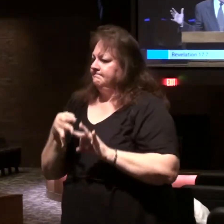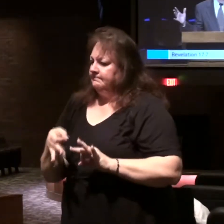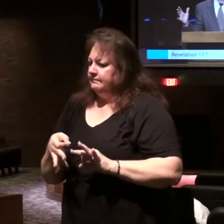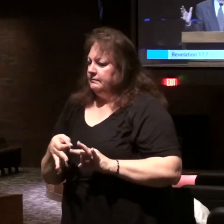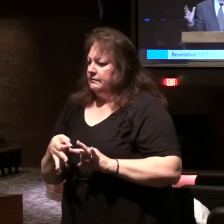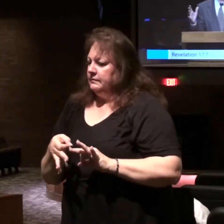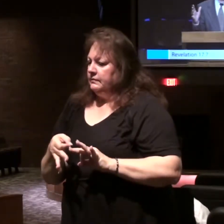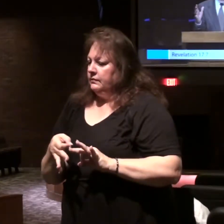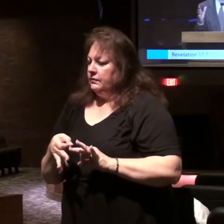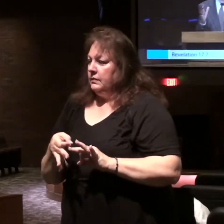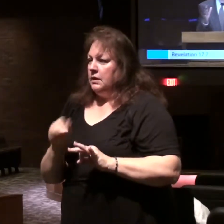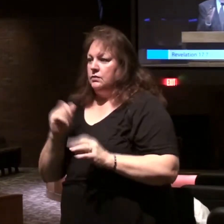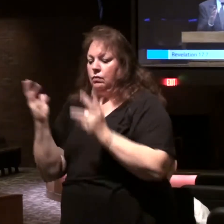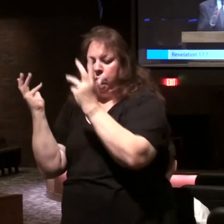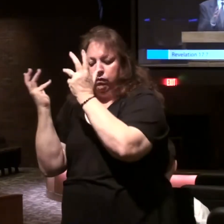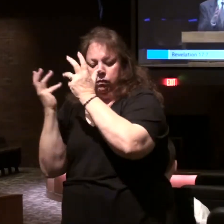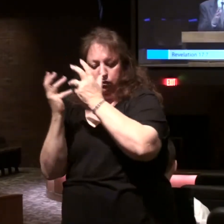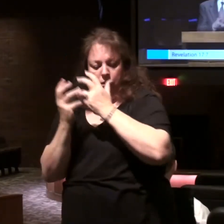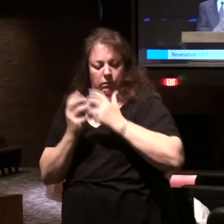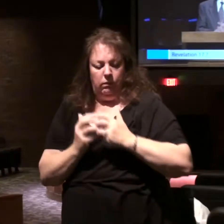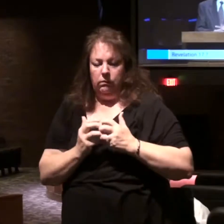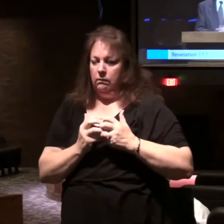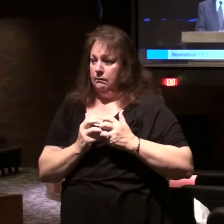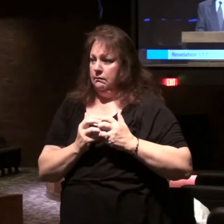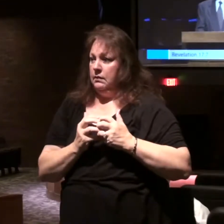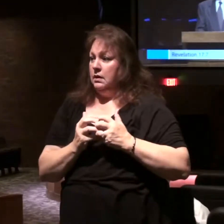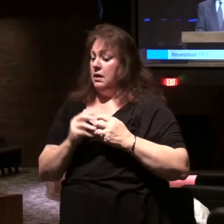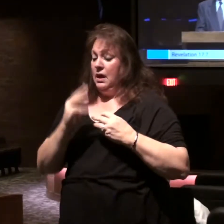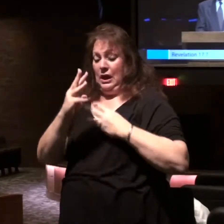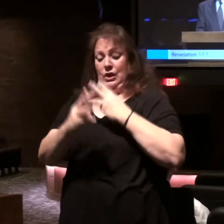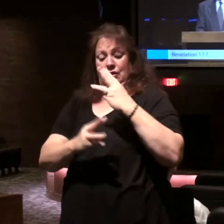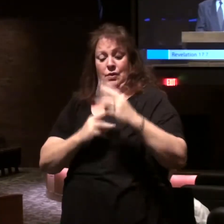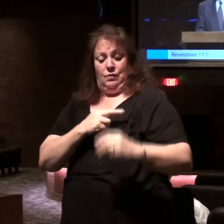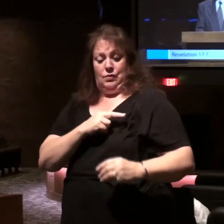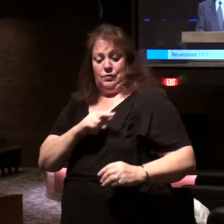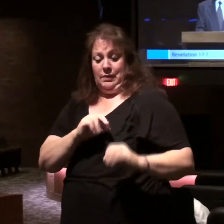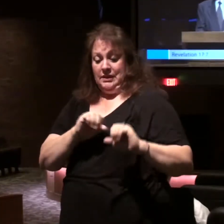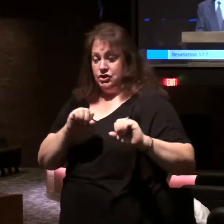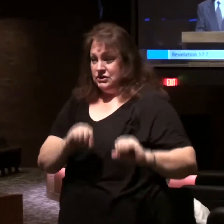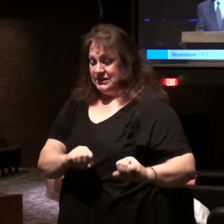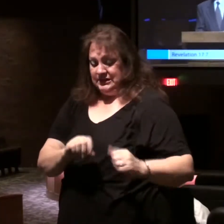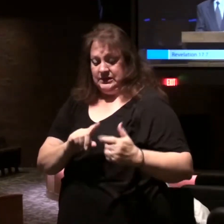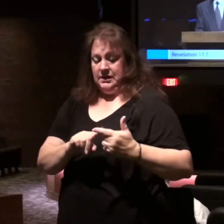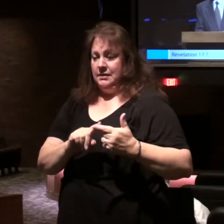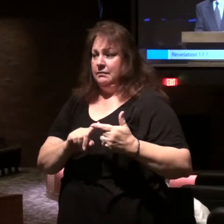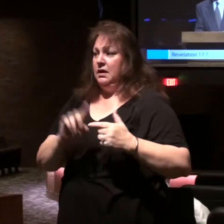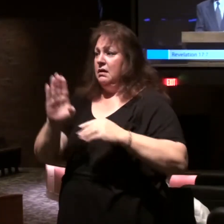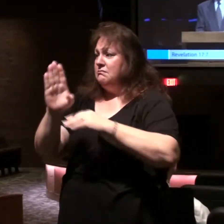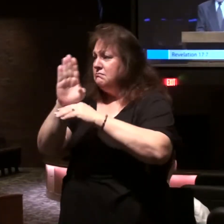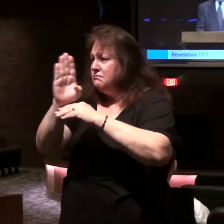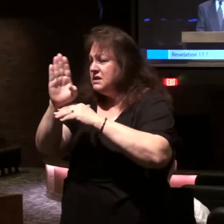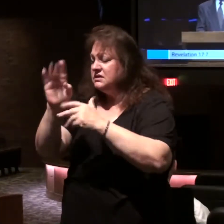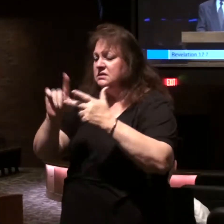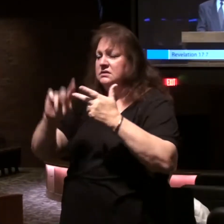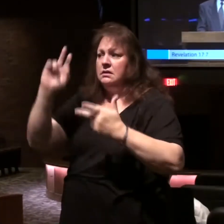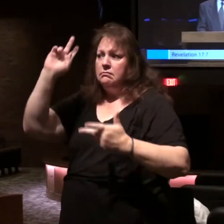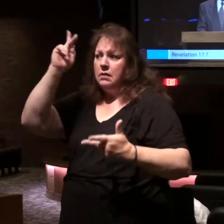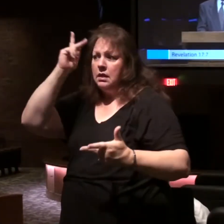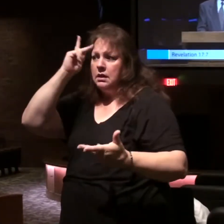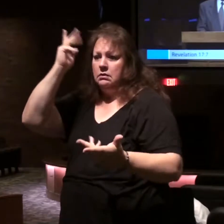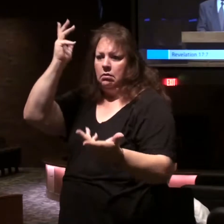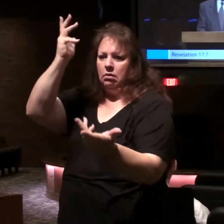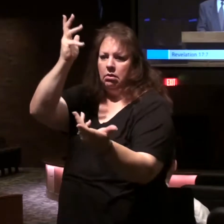how this has all come together. The world's religious systems, the world's commercial and political systems.